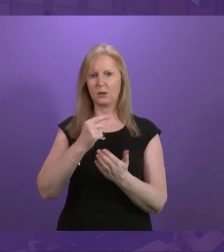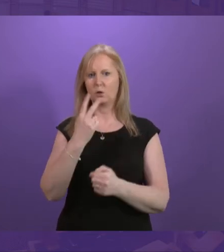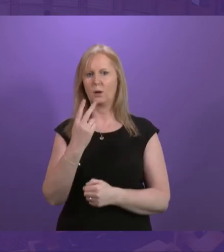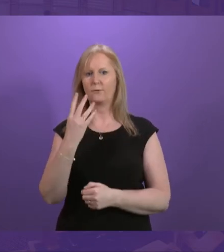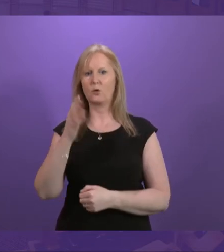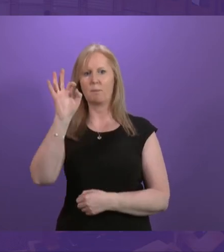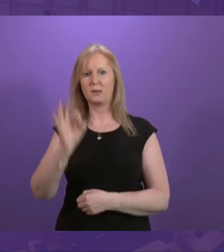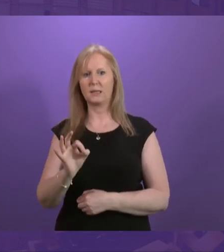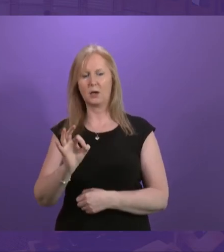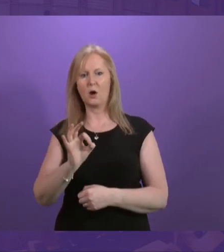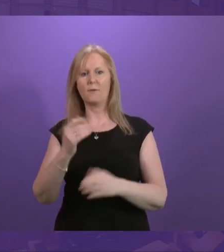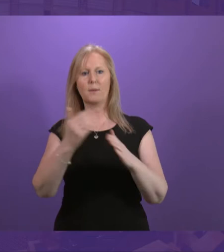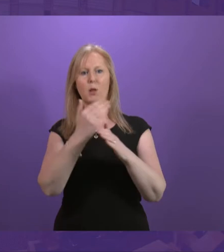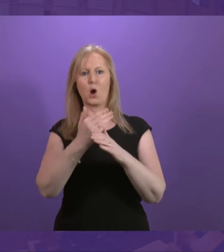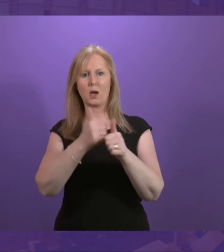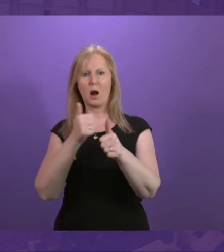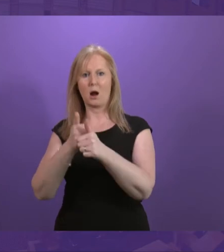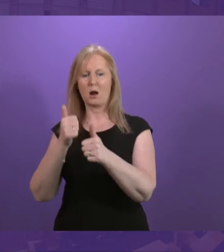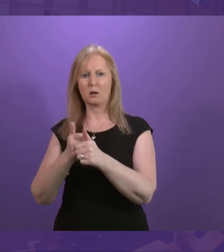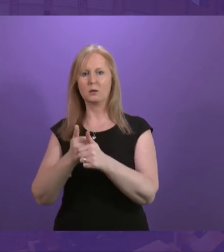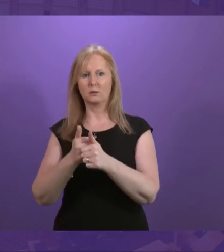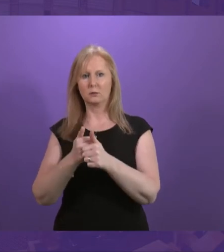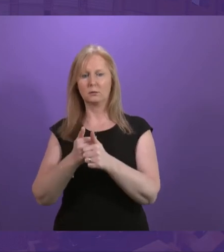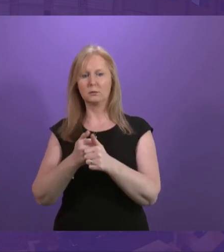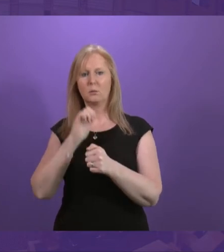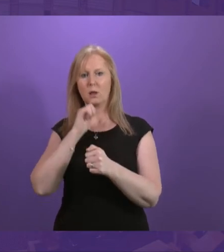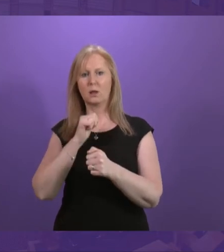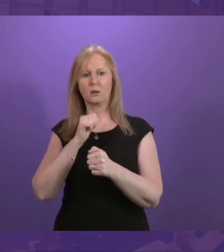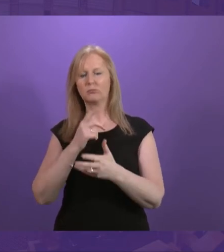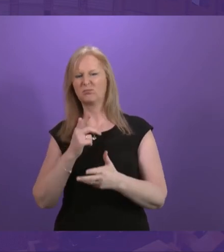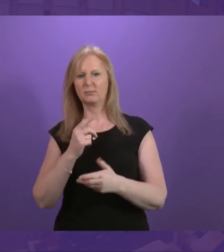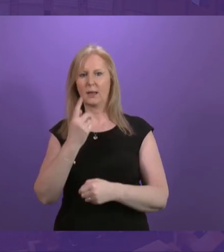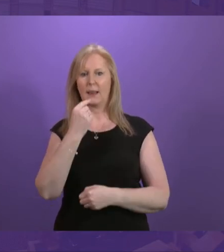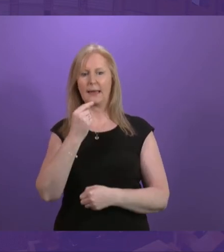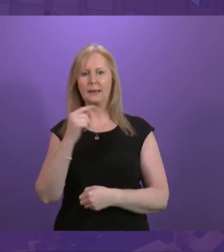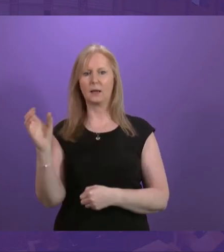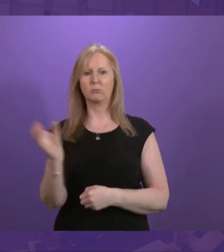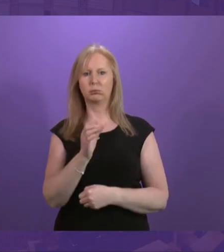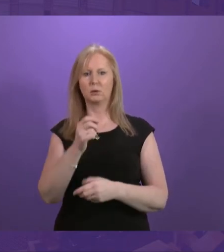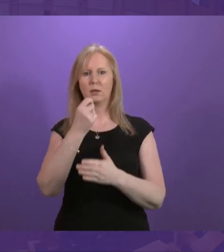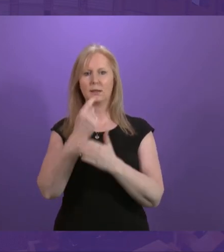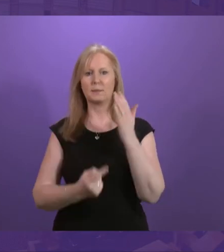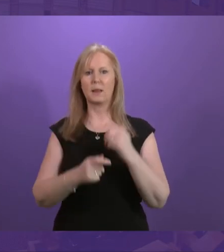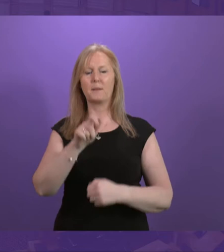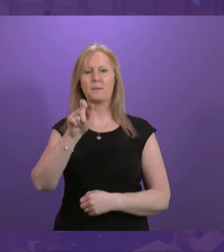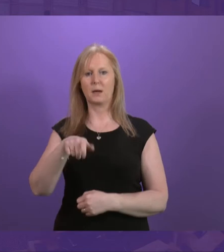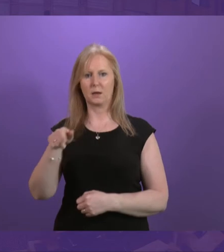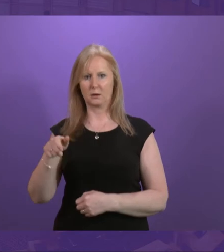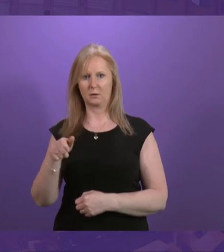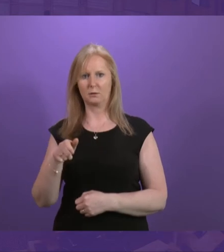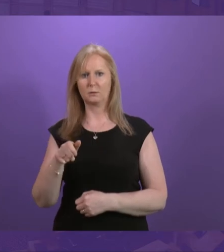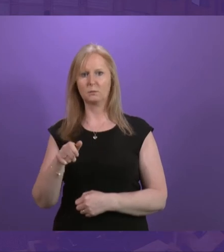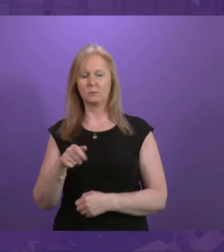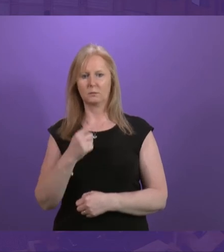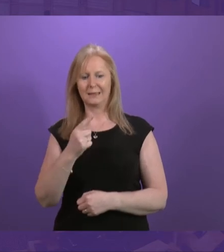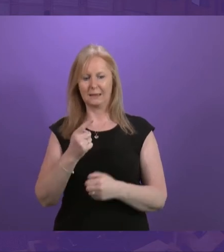% of employers say they would be less likely to employ someone with a disability who implies citing the